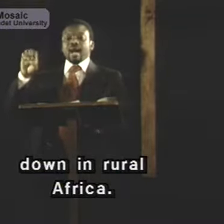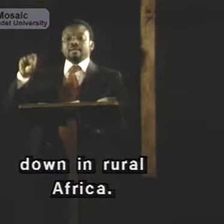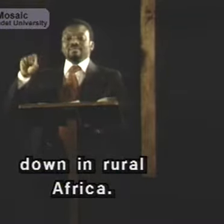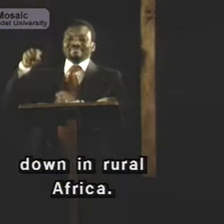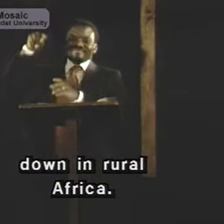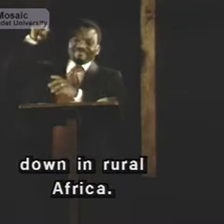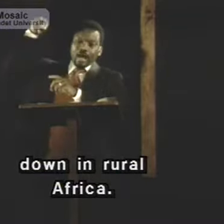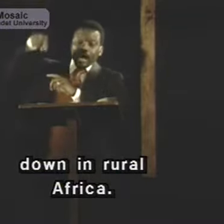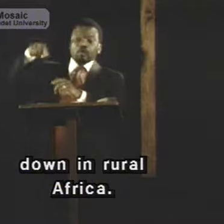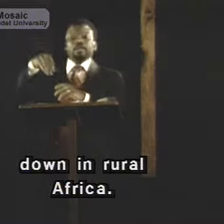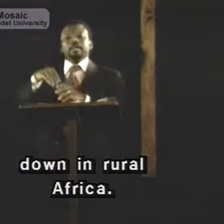Africa.